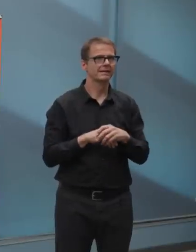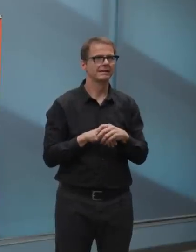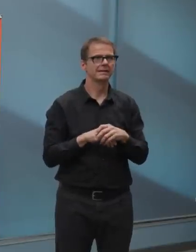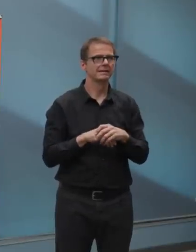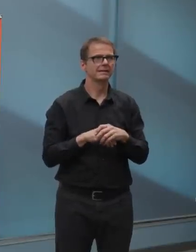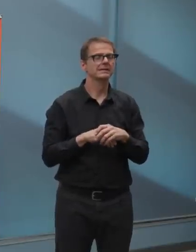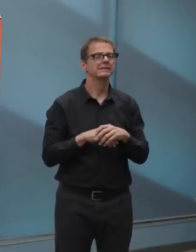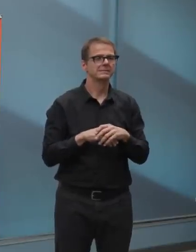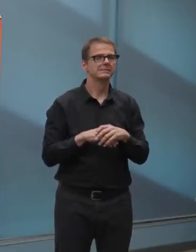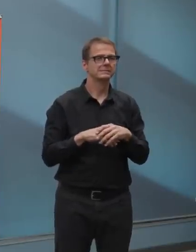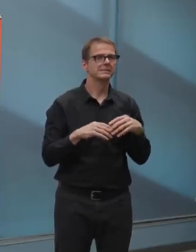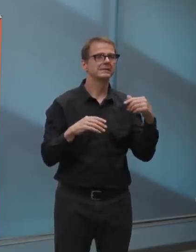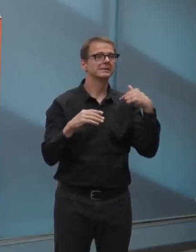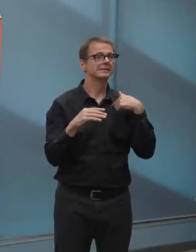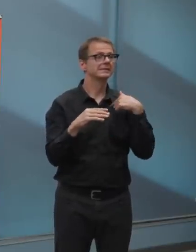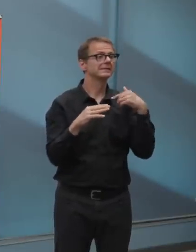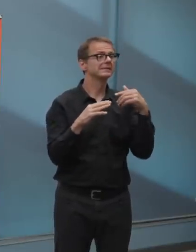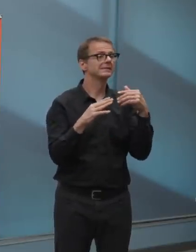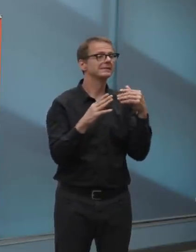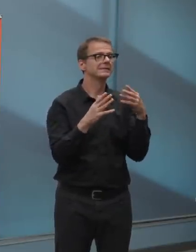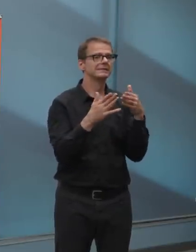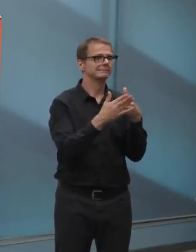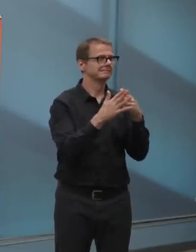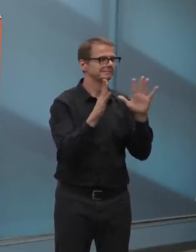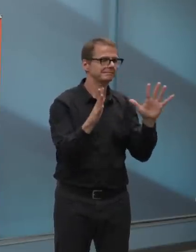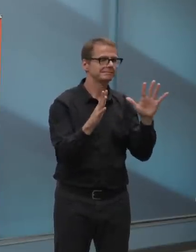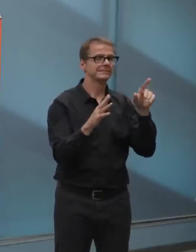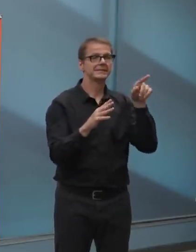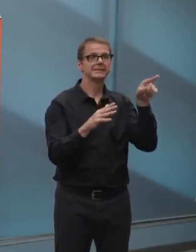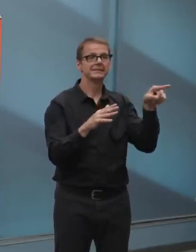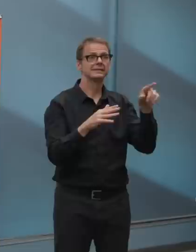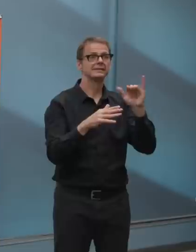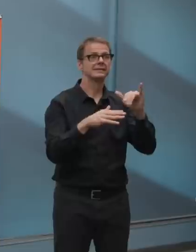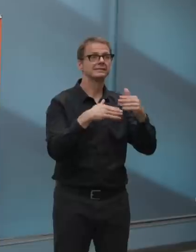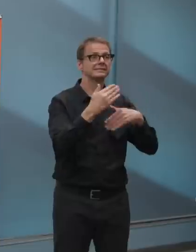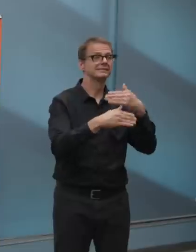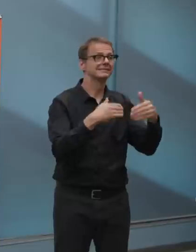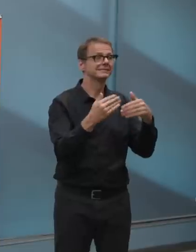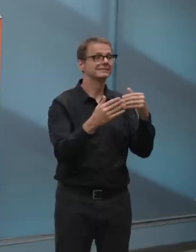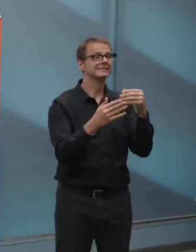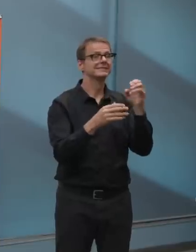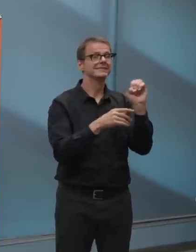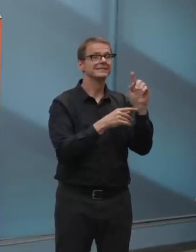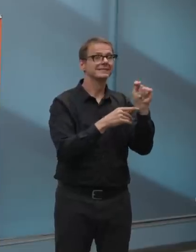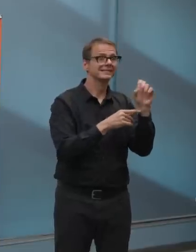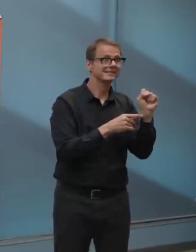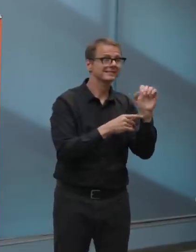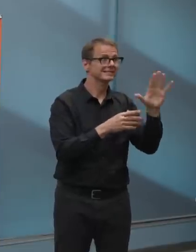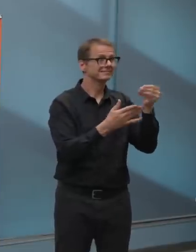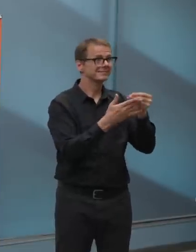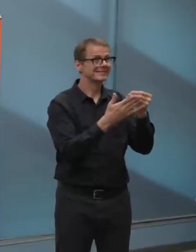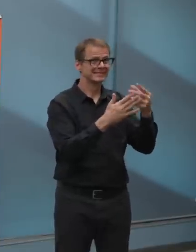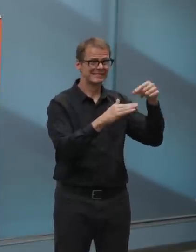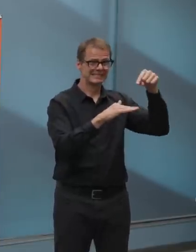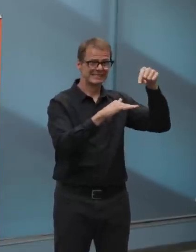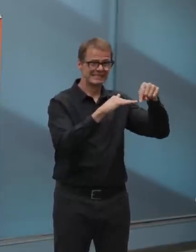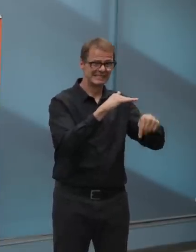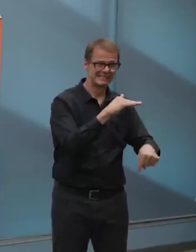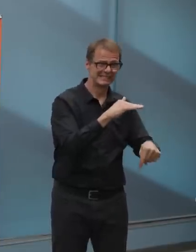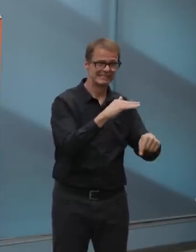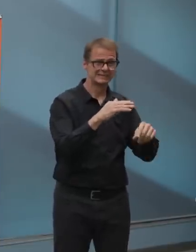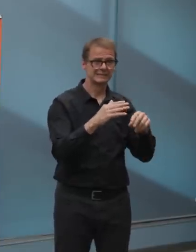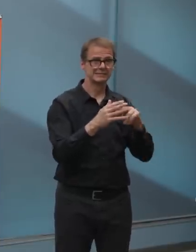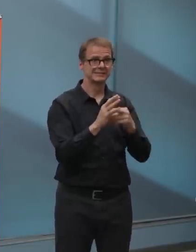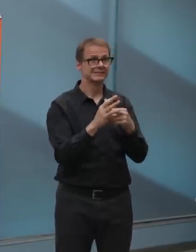is a structural deficit because of lower ridership, setting aside fare collection. We start collecting fares tomorrow. I still have